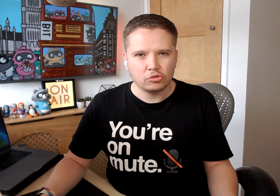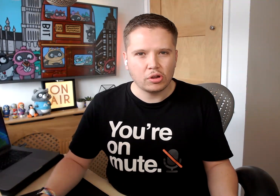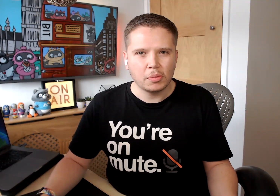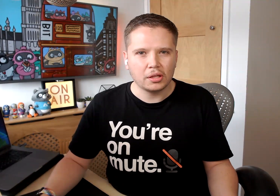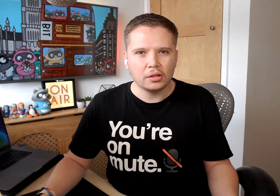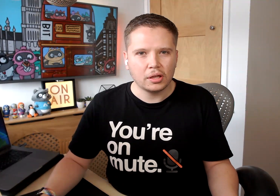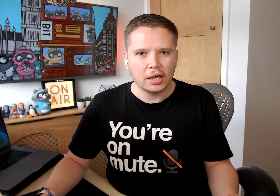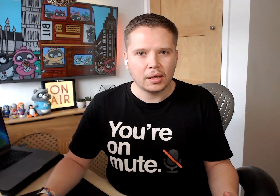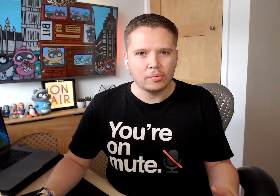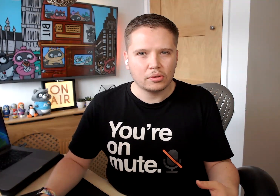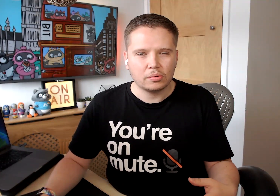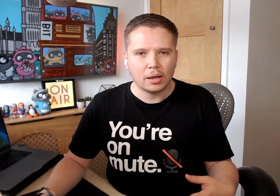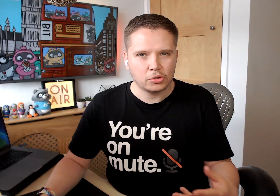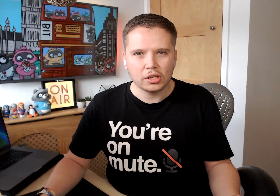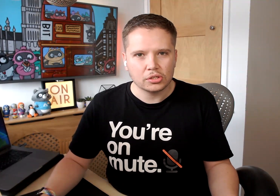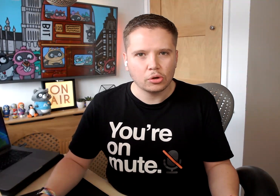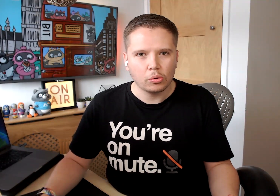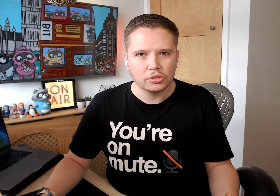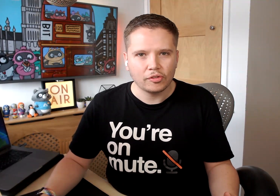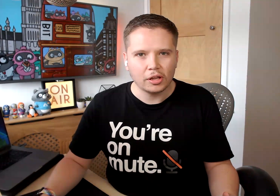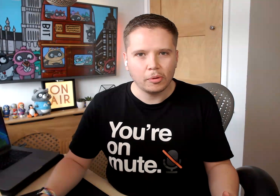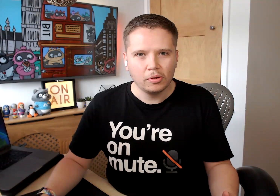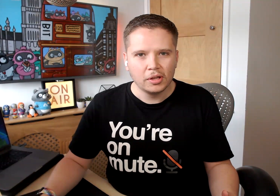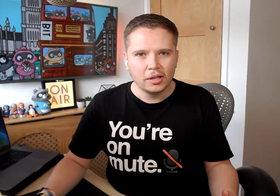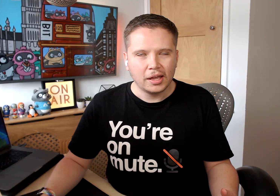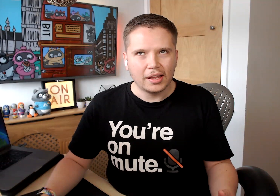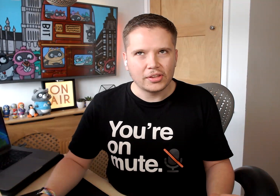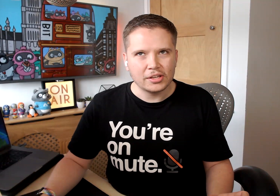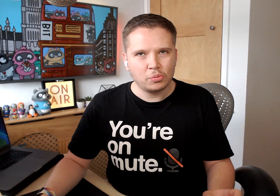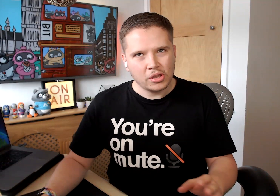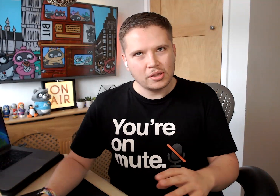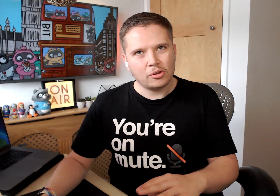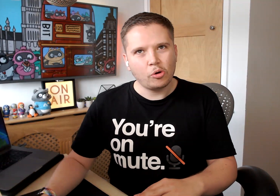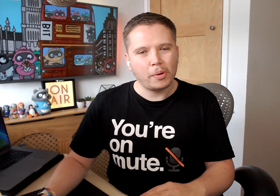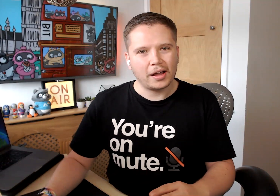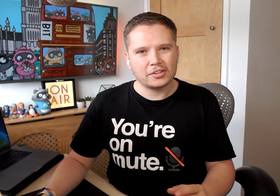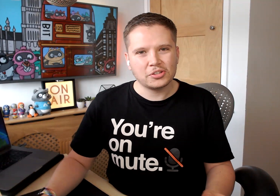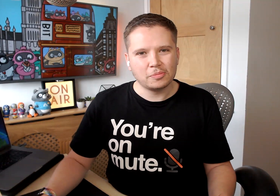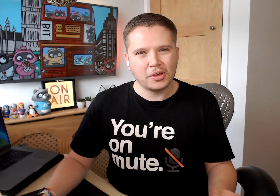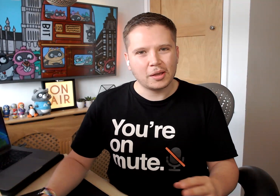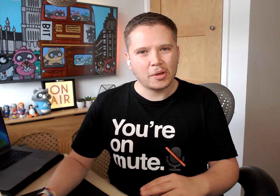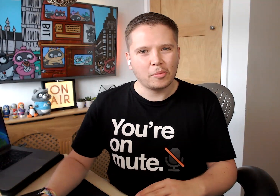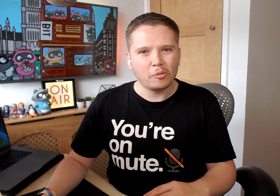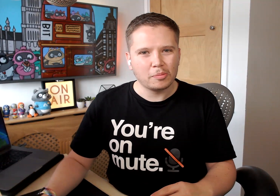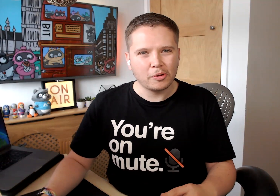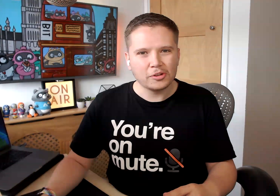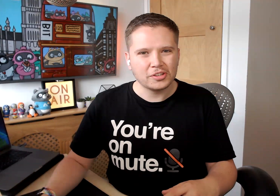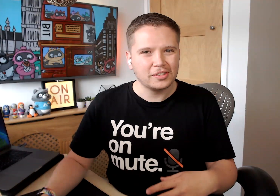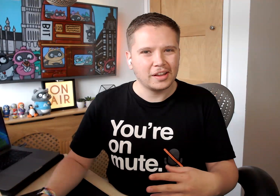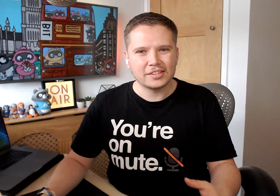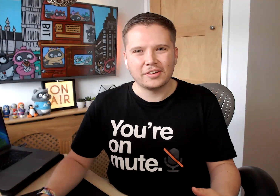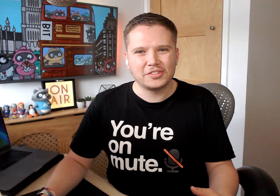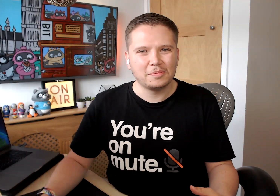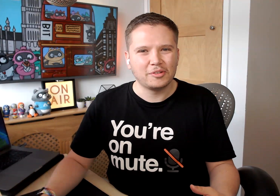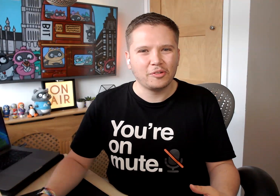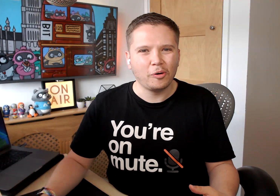streaming. Captioning isn't always available. And as we go back to being a bit more in person, as I've said before,